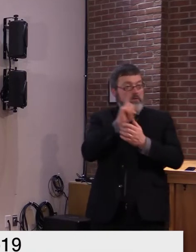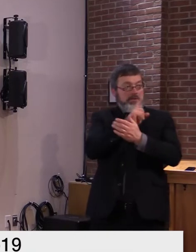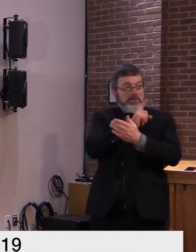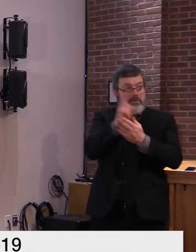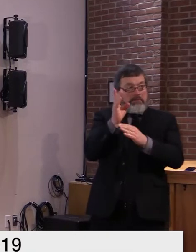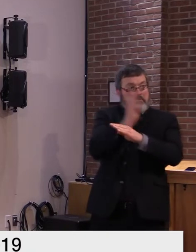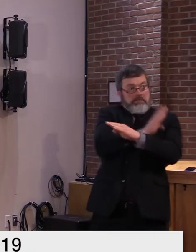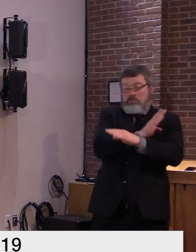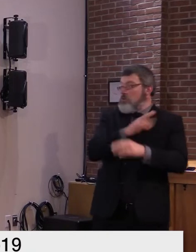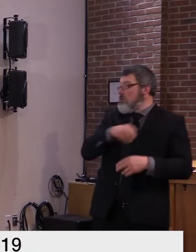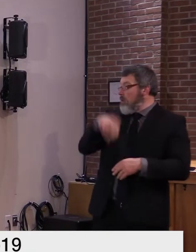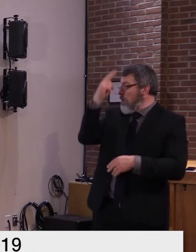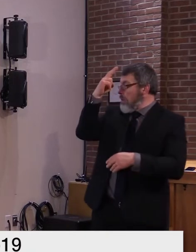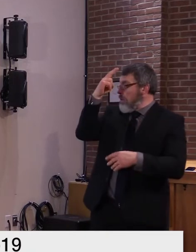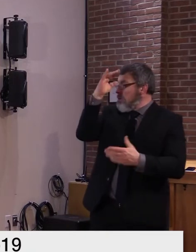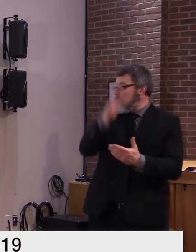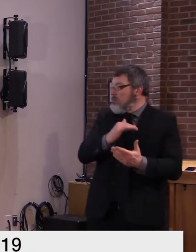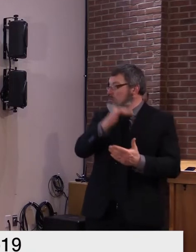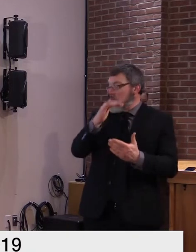14 day span